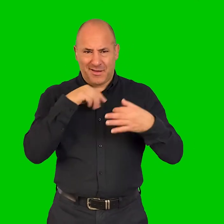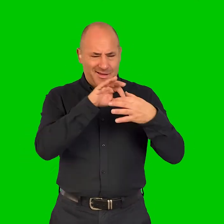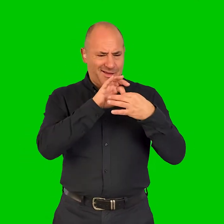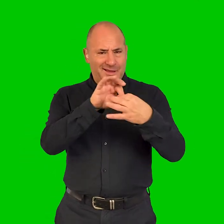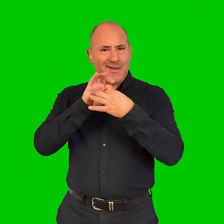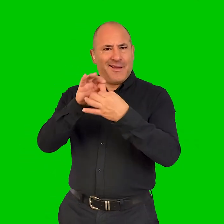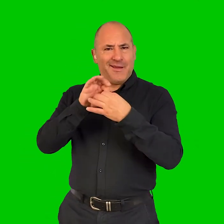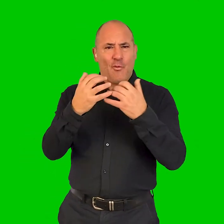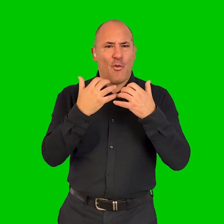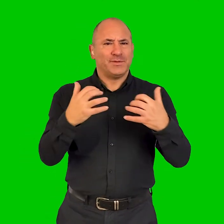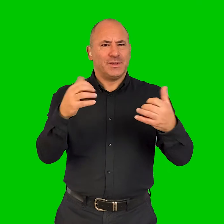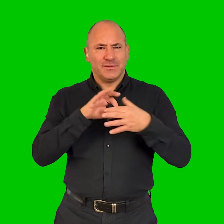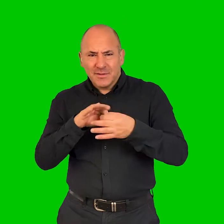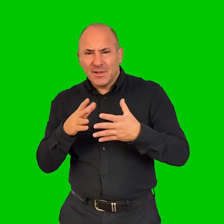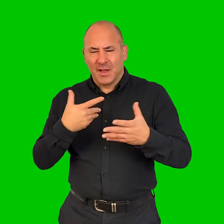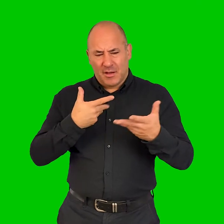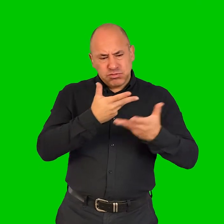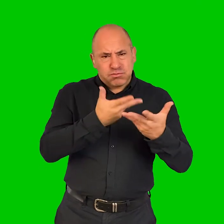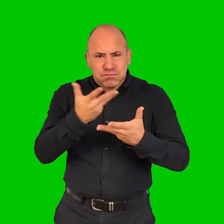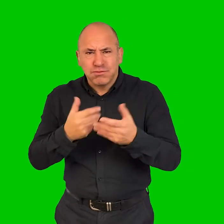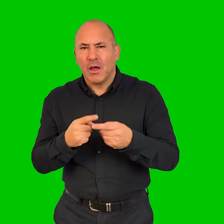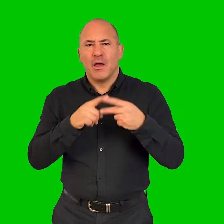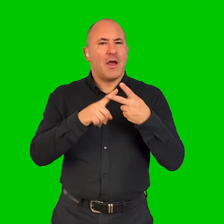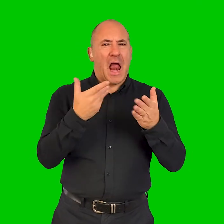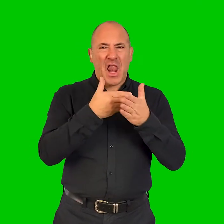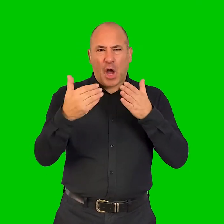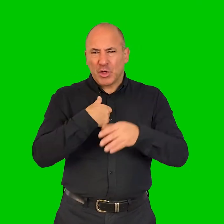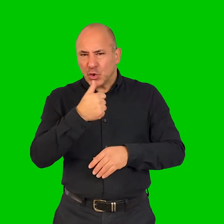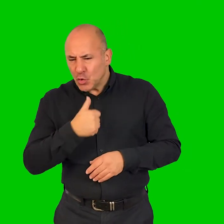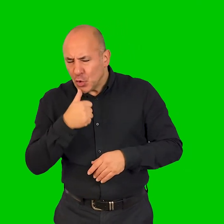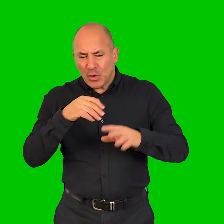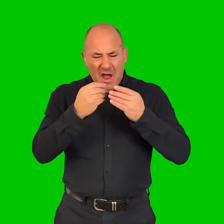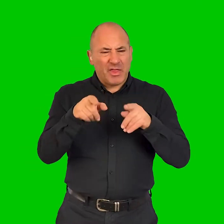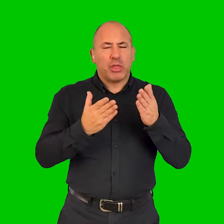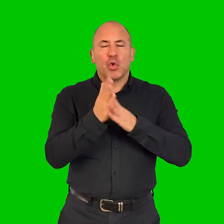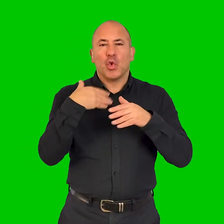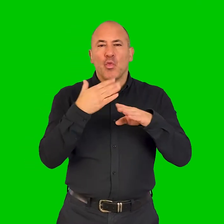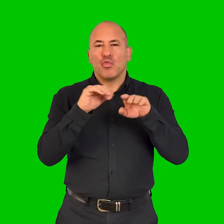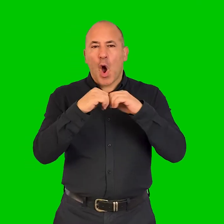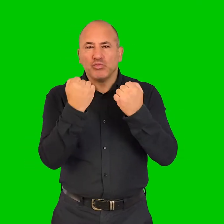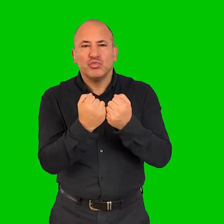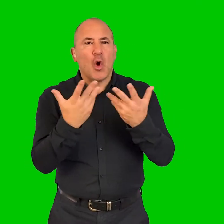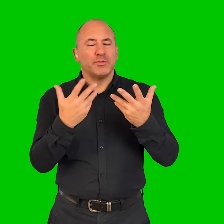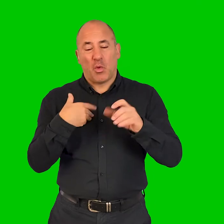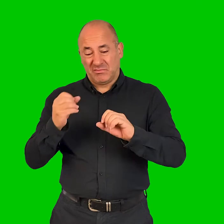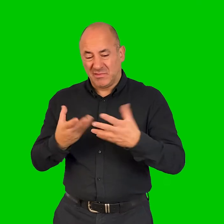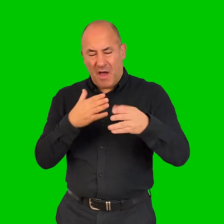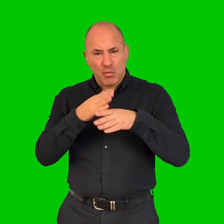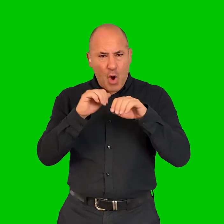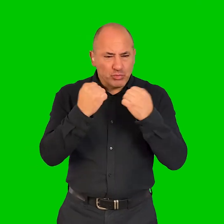a dancer and how I, you know, I engage the audience in the touch tours, how I speak to participants and the language I